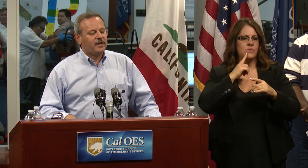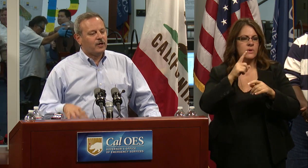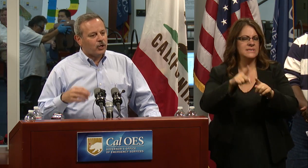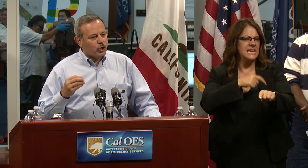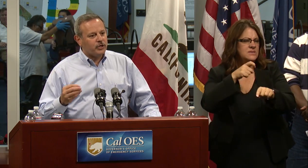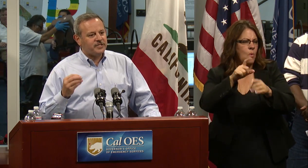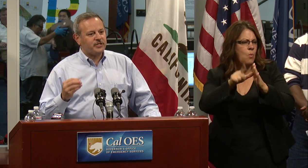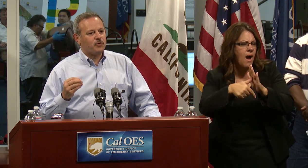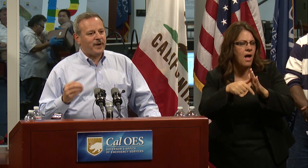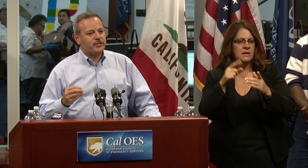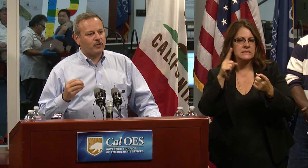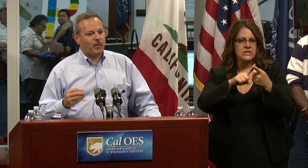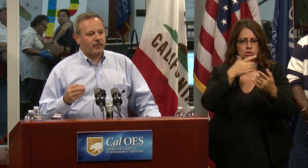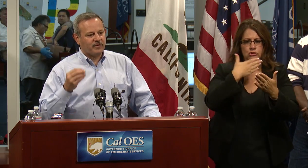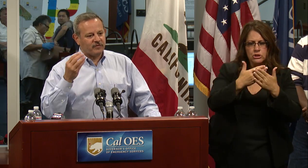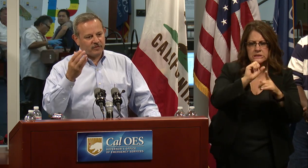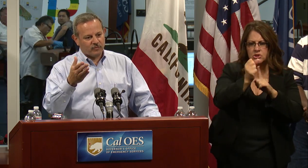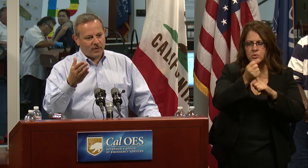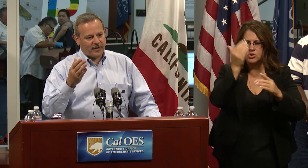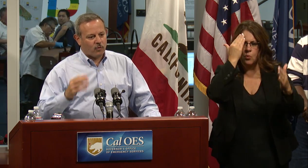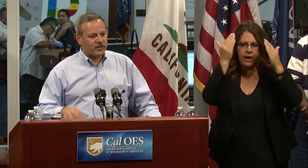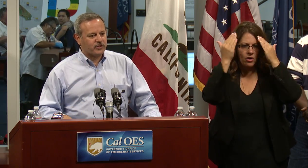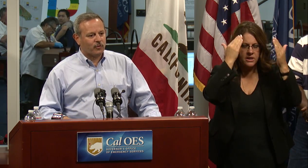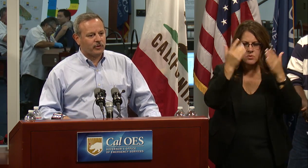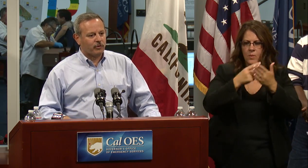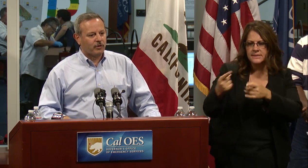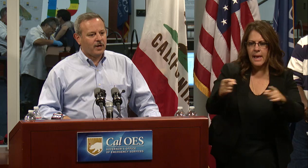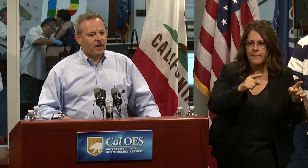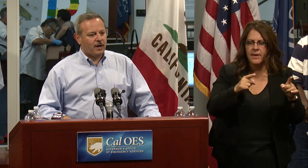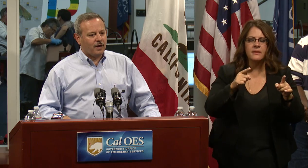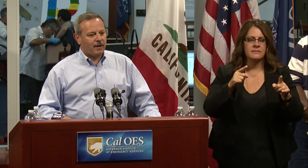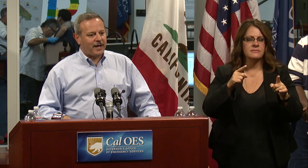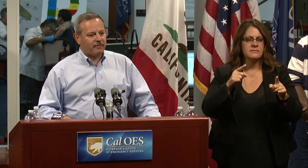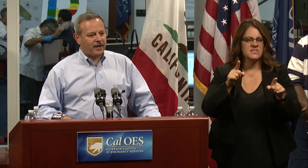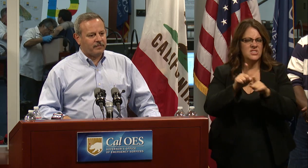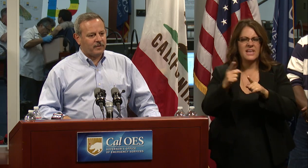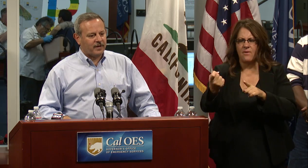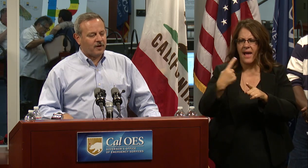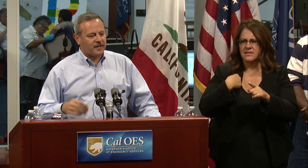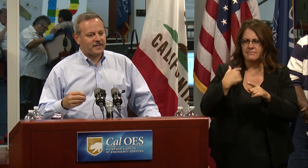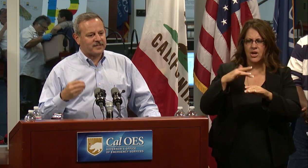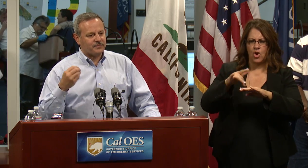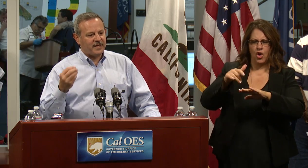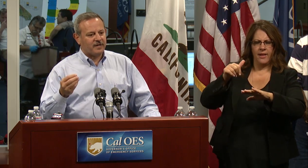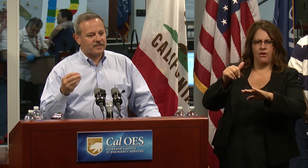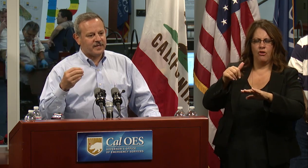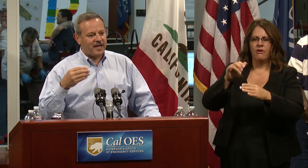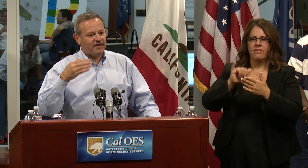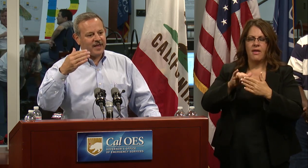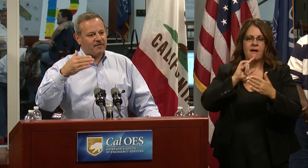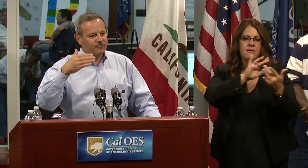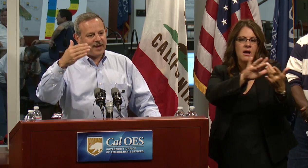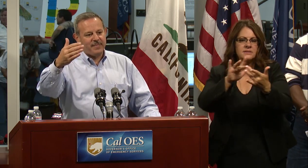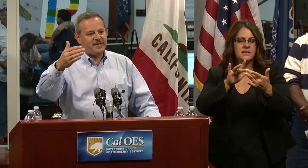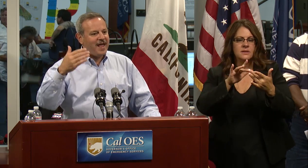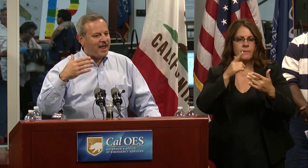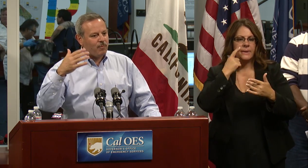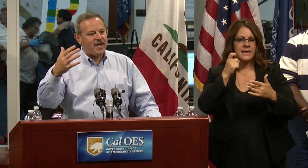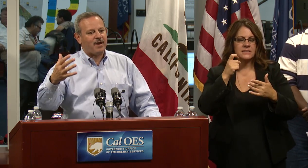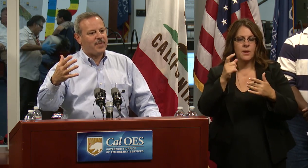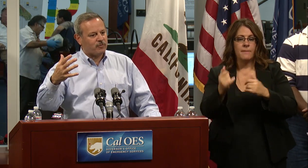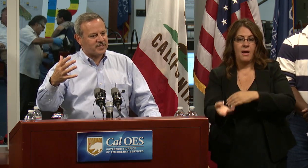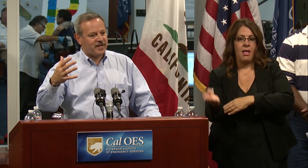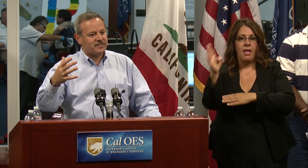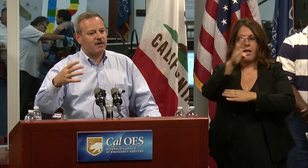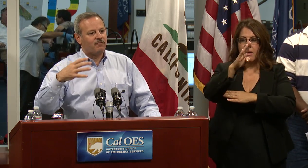good, good situational awareness. This is why the question earlier, uh, had, had context is because gave, gave us by midday.